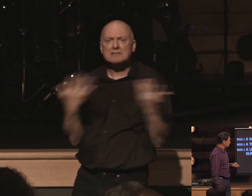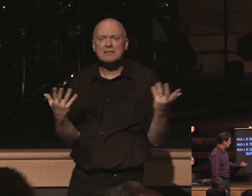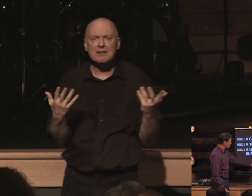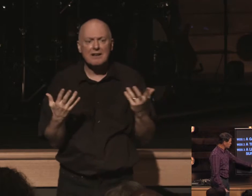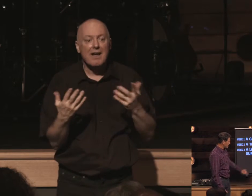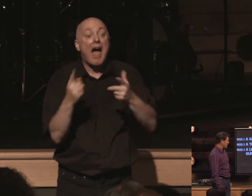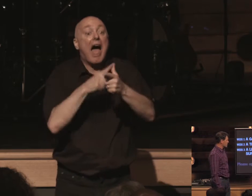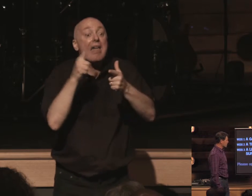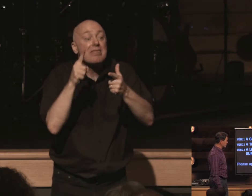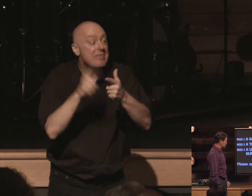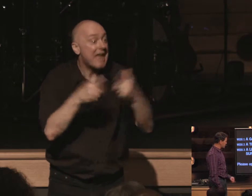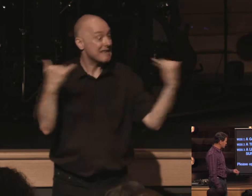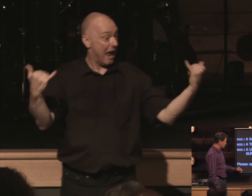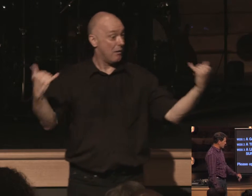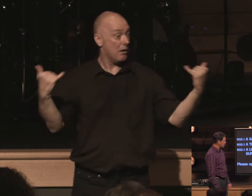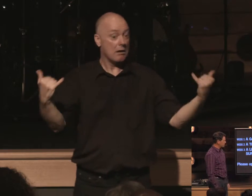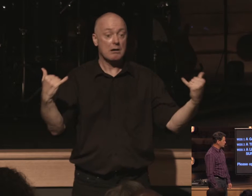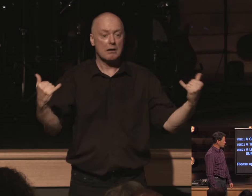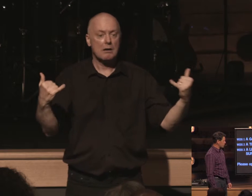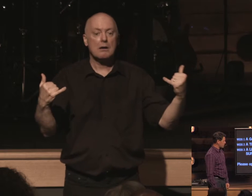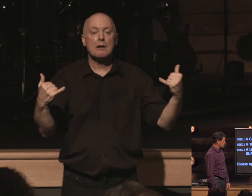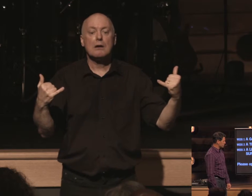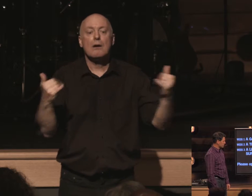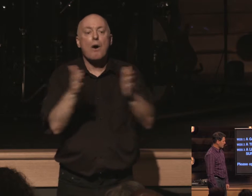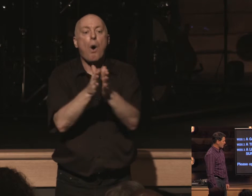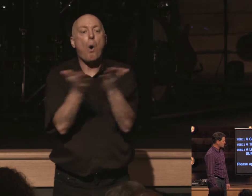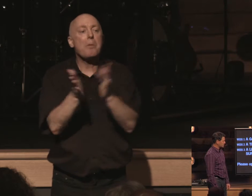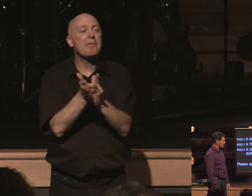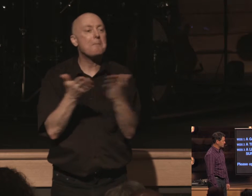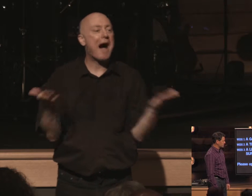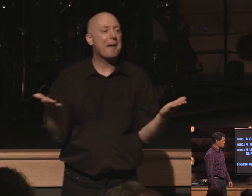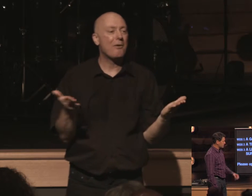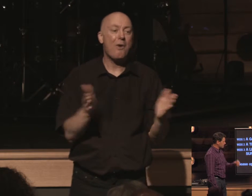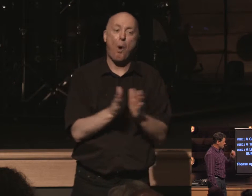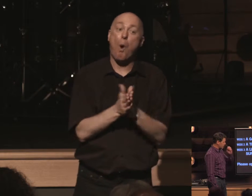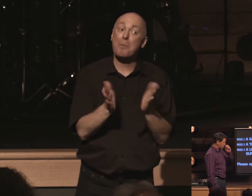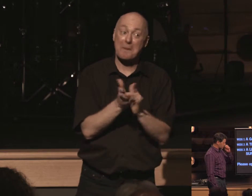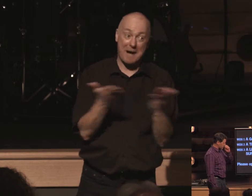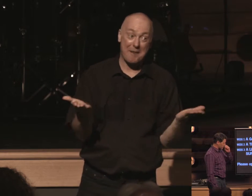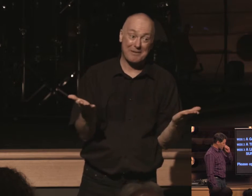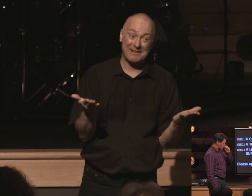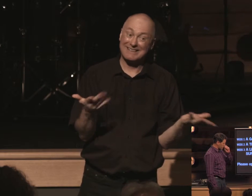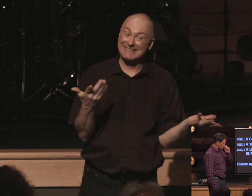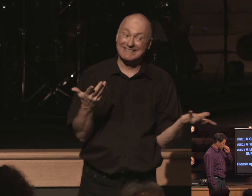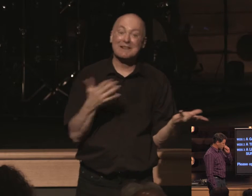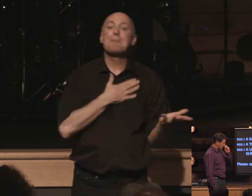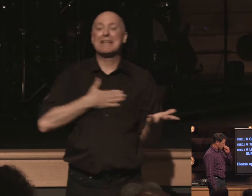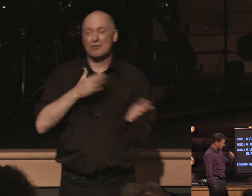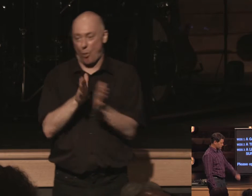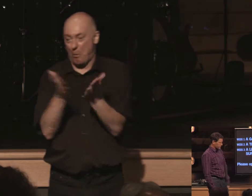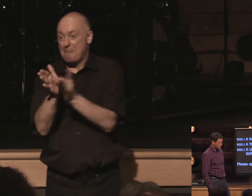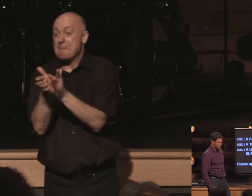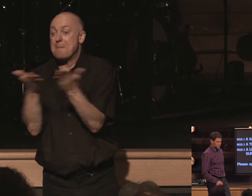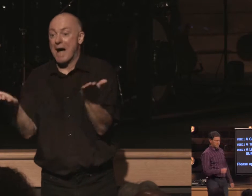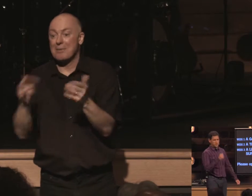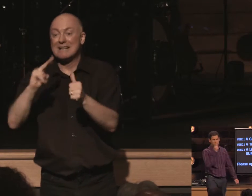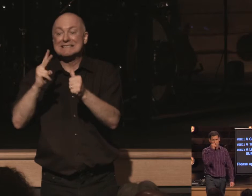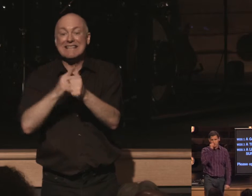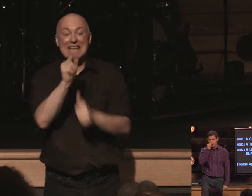us to this right now which is this uh please open your bibles uh to second timothy chapter three all right please open your bibles to second timothy chapter